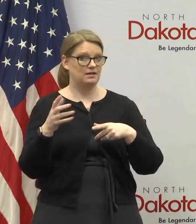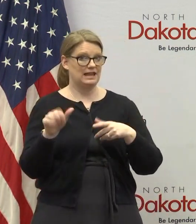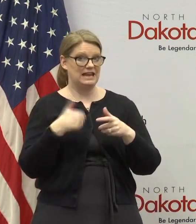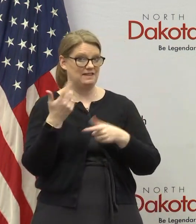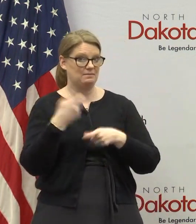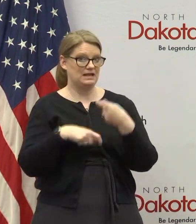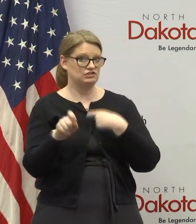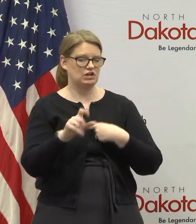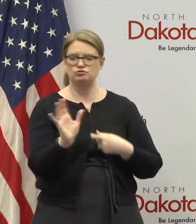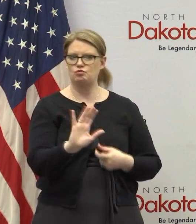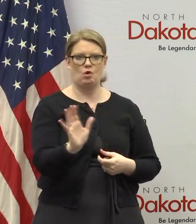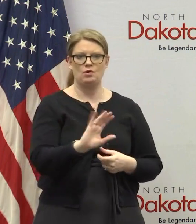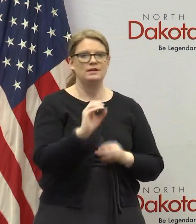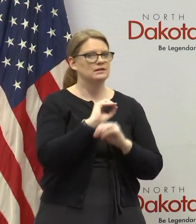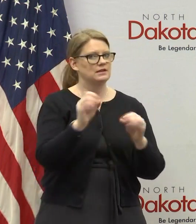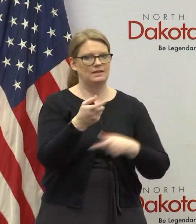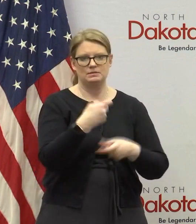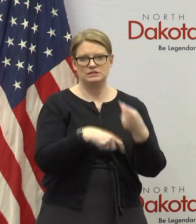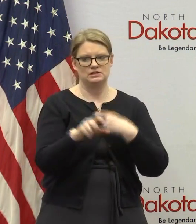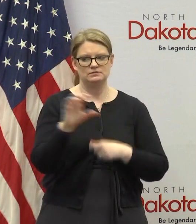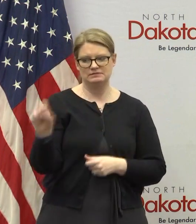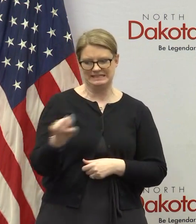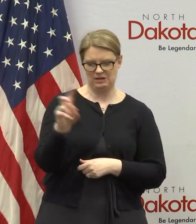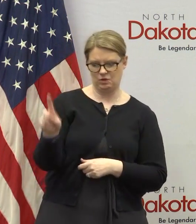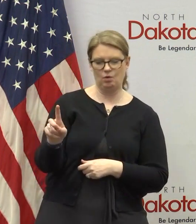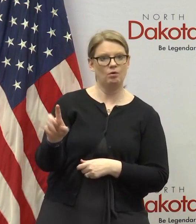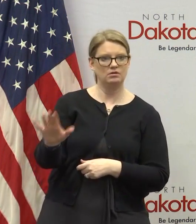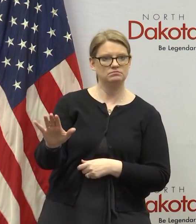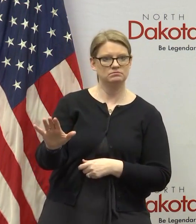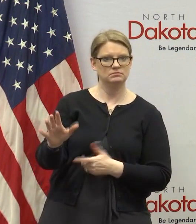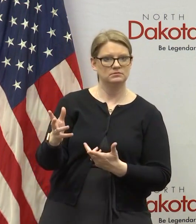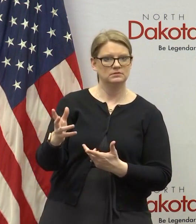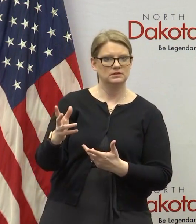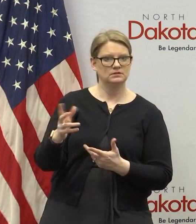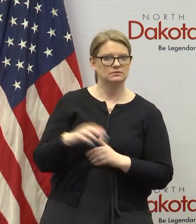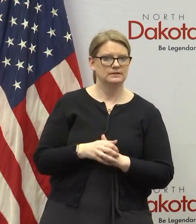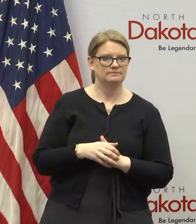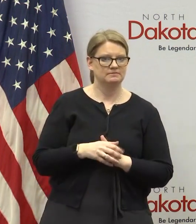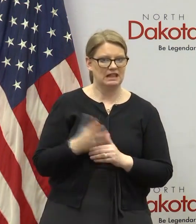right now no there's nothing being exchanged south dakota met some of our needs